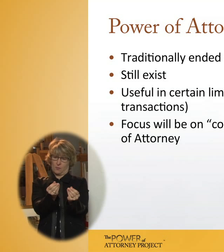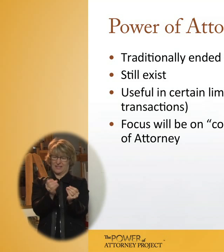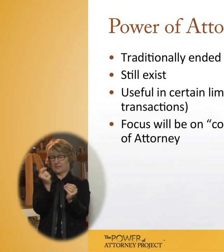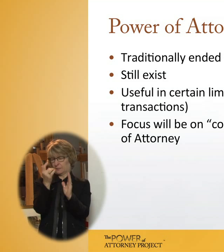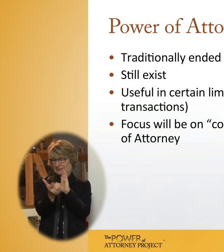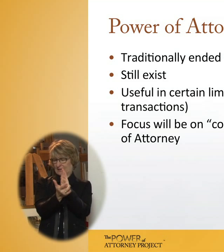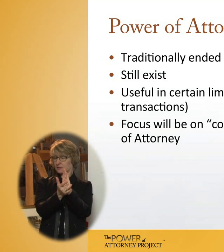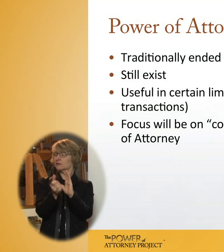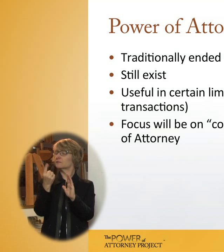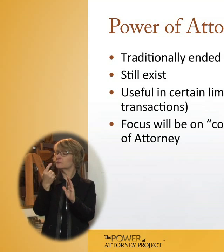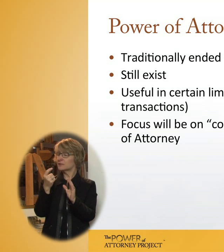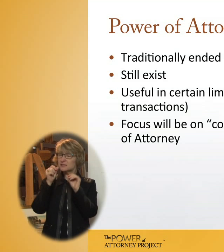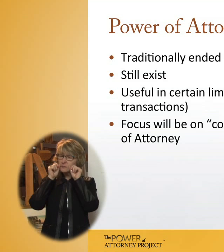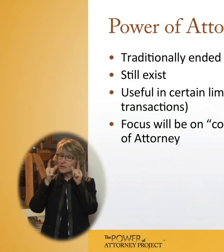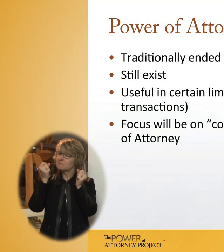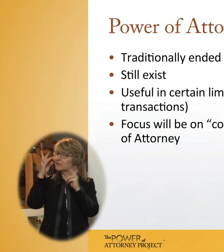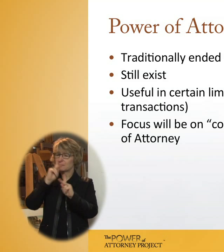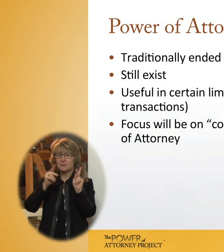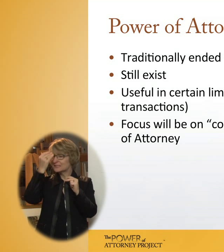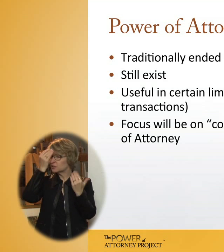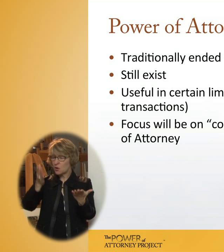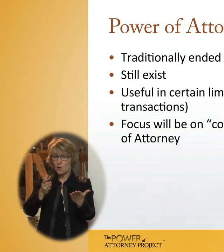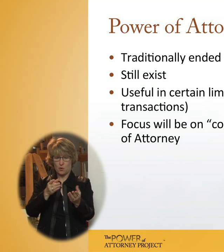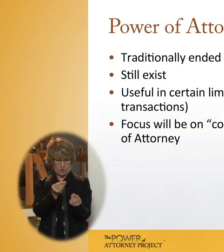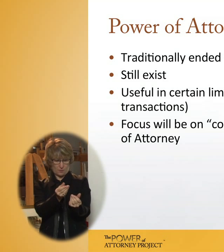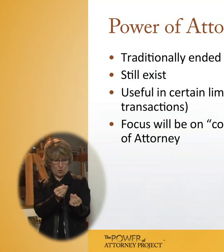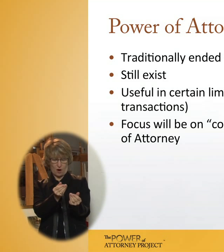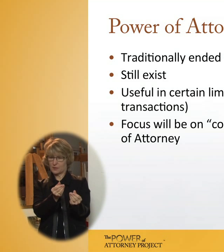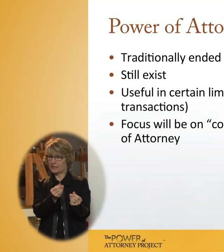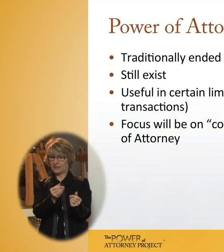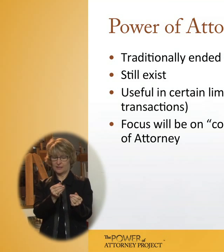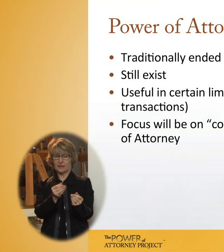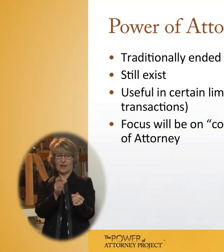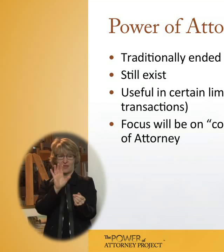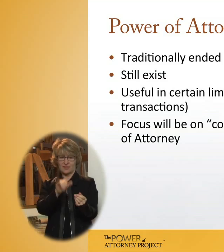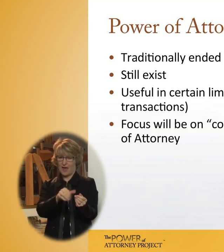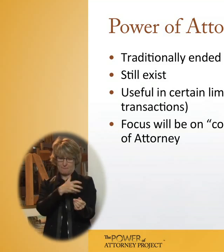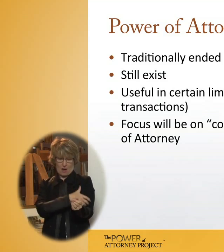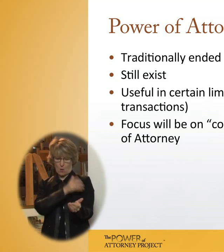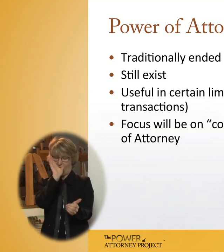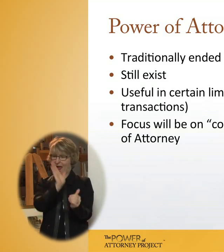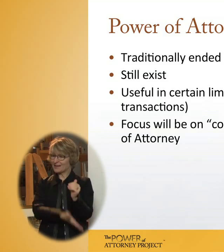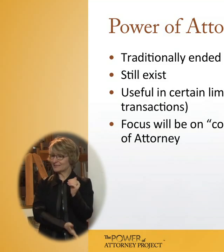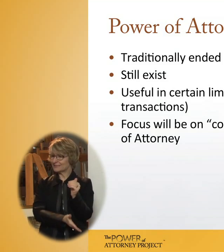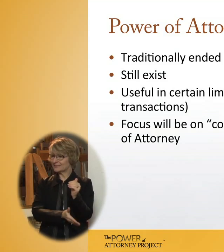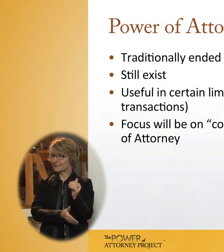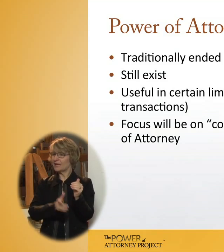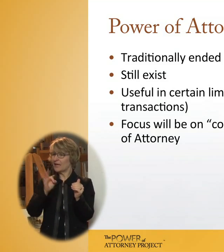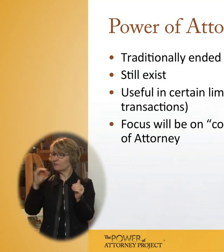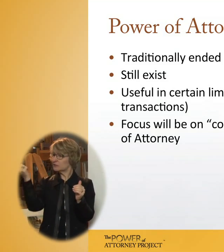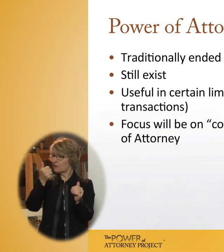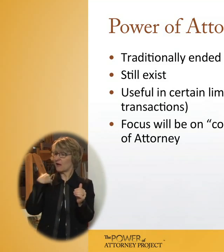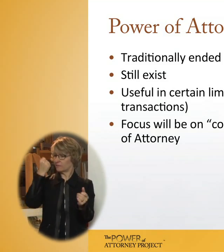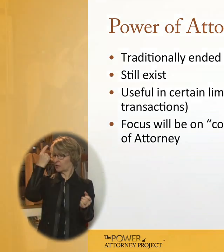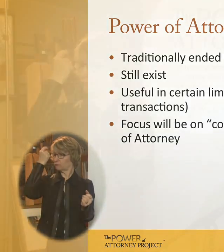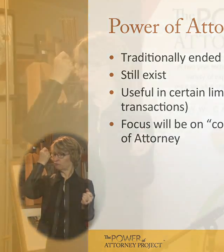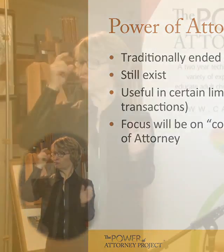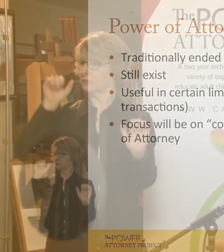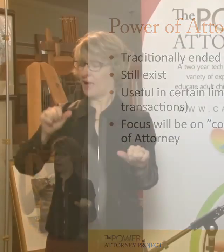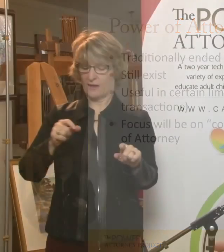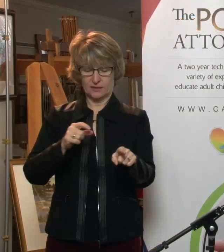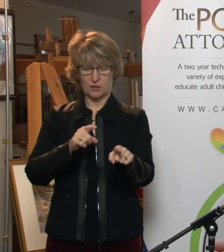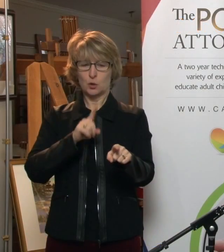people to know that traditionally, they ended when you became incapable. They were seen more as a document to facilitate